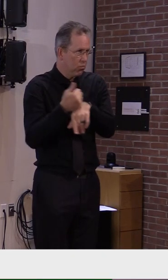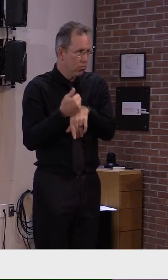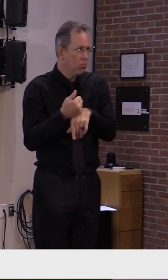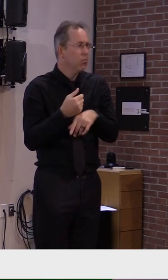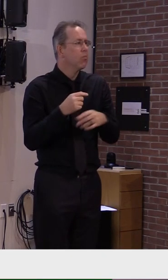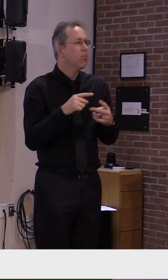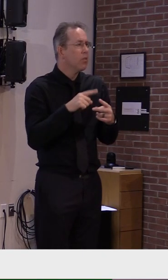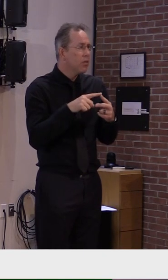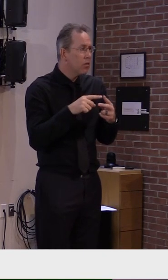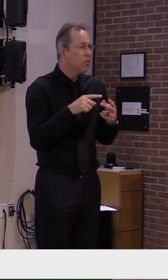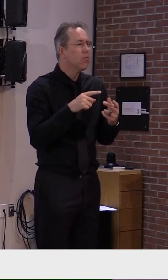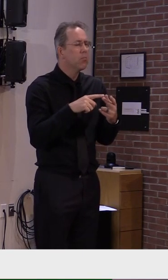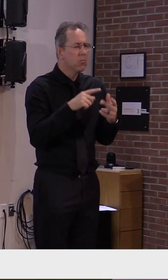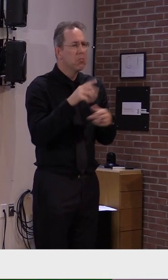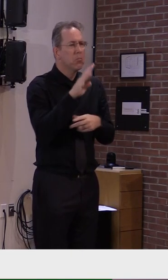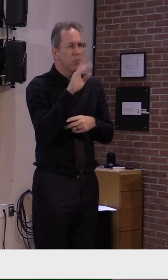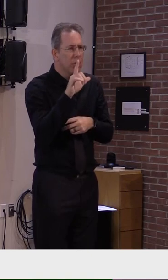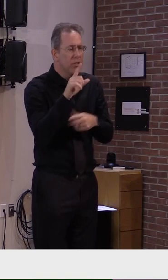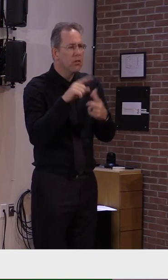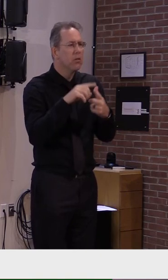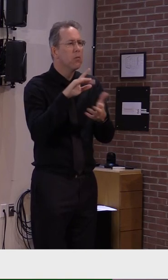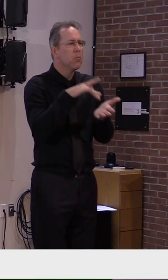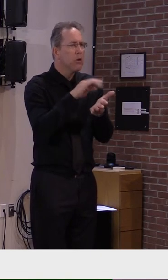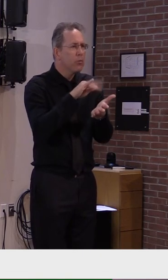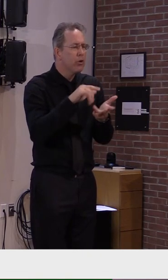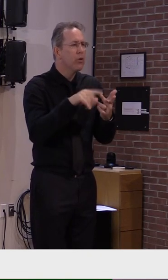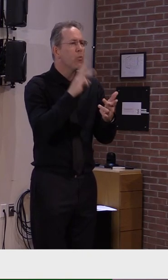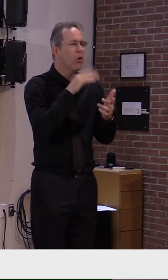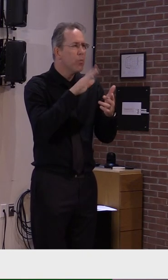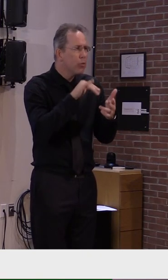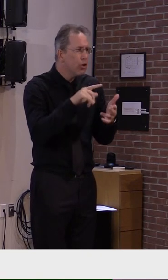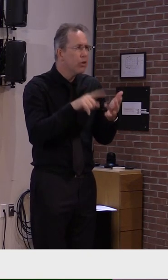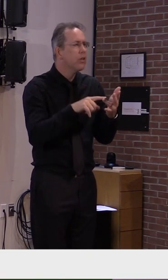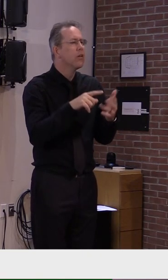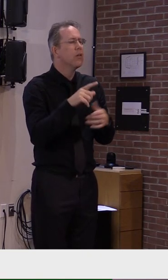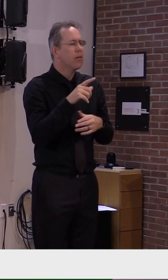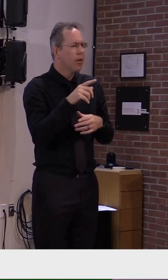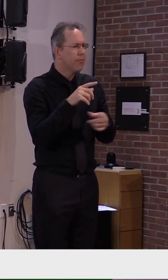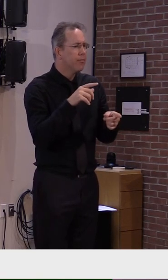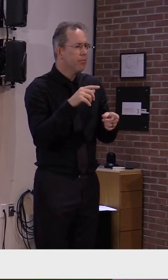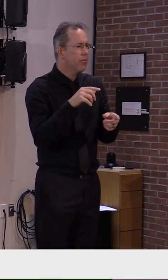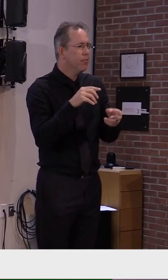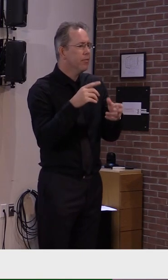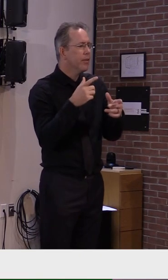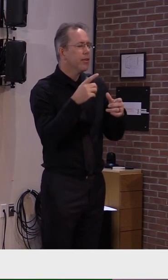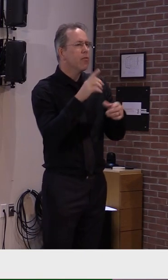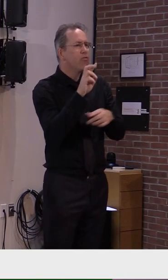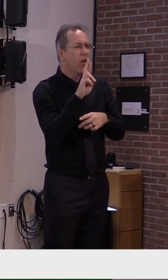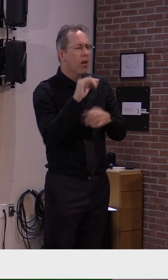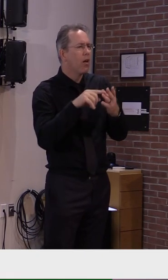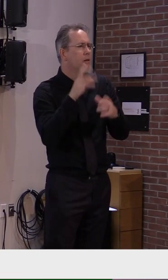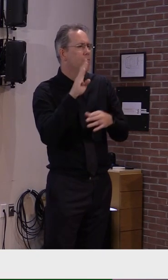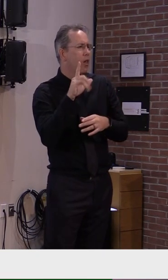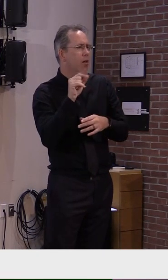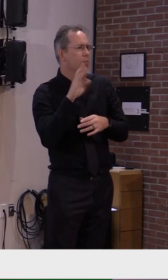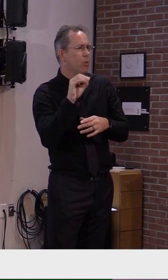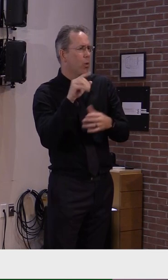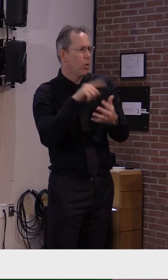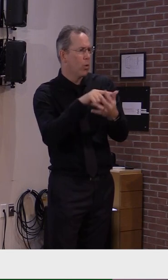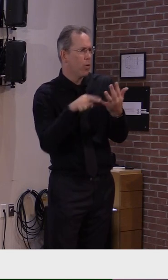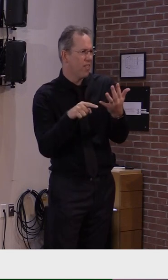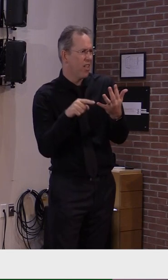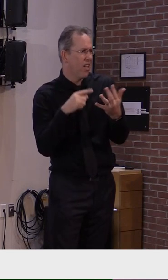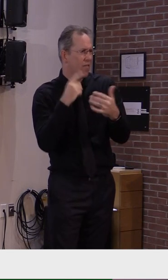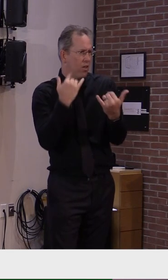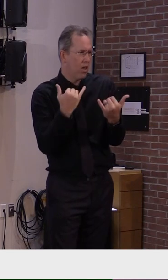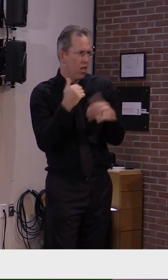Middlebury, Waterbury, Rutland, and Brattleboro. We hope to have the capacity, with